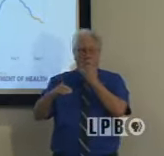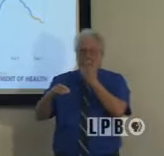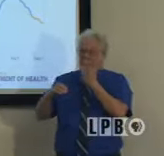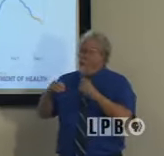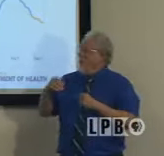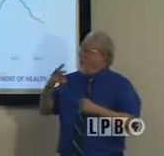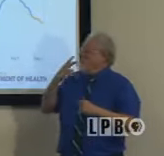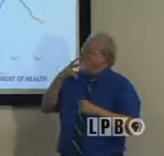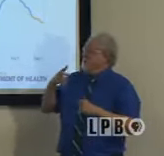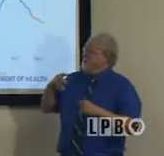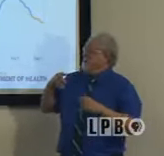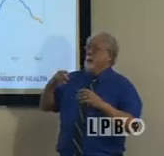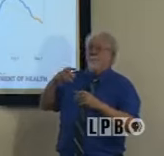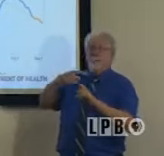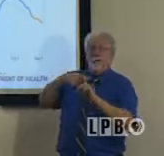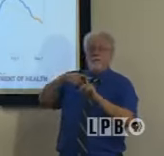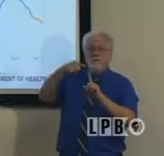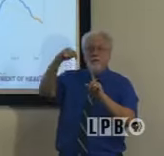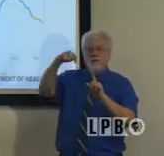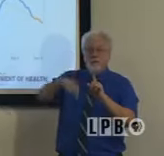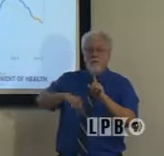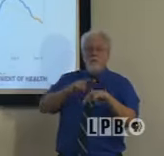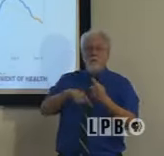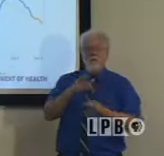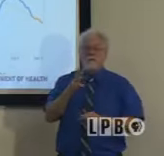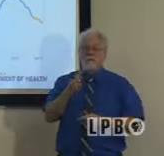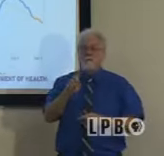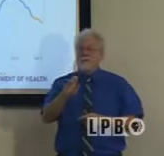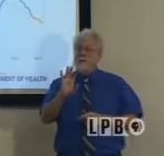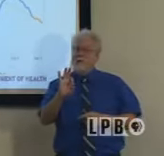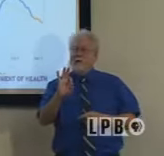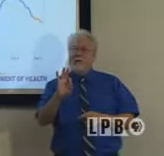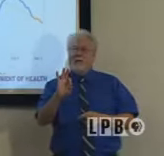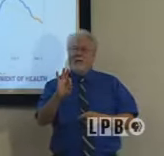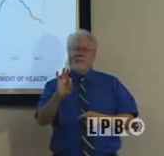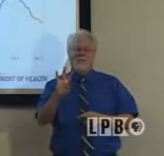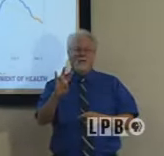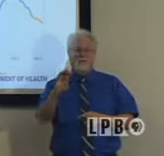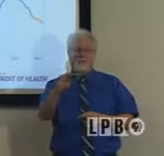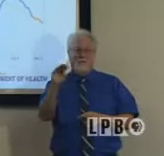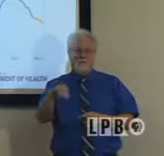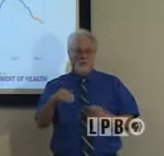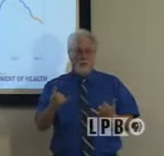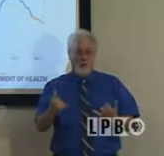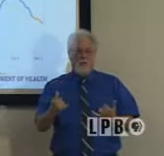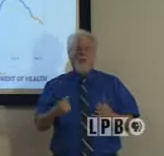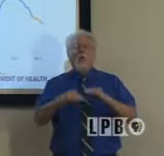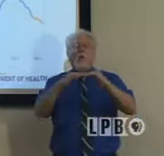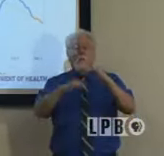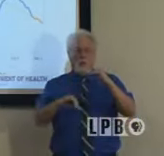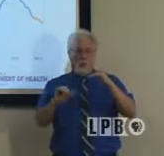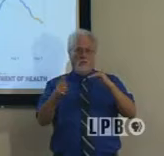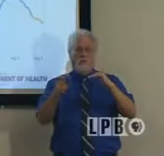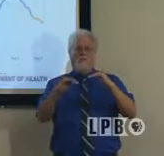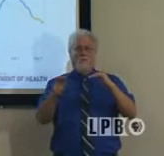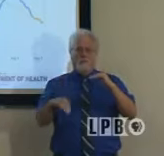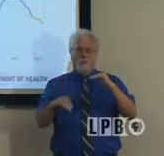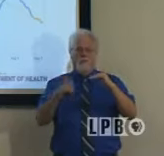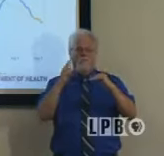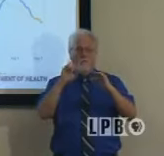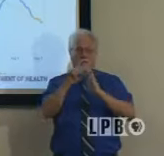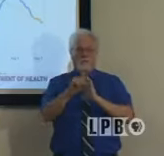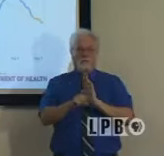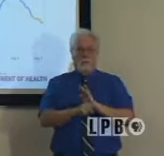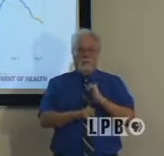see that the percent positivity is down. We're at about 6.97% right now, so well below that 10% for the state.